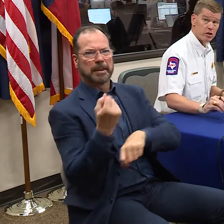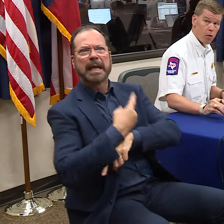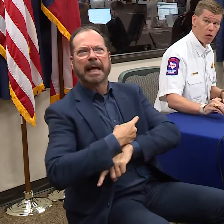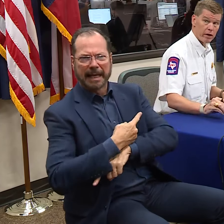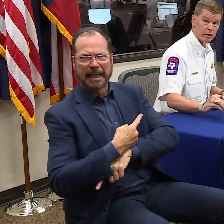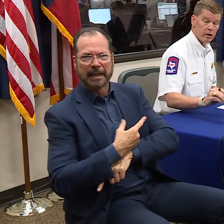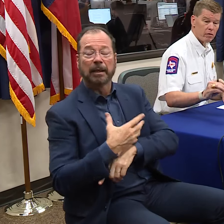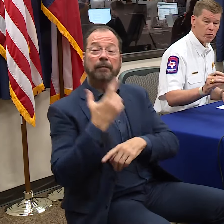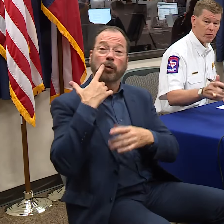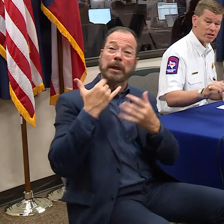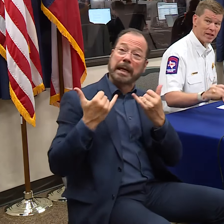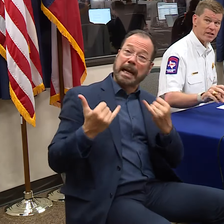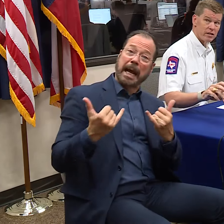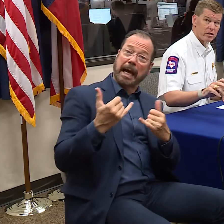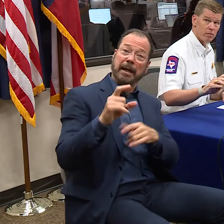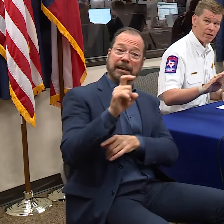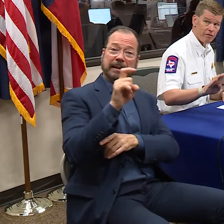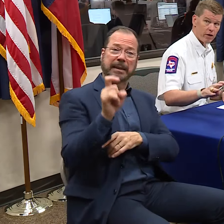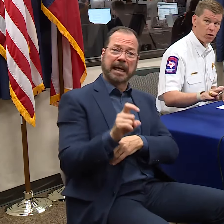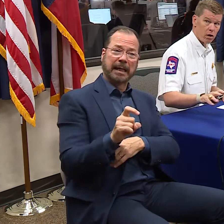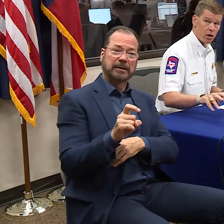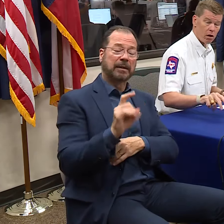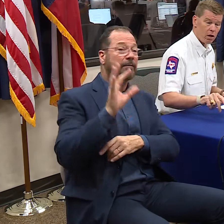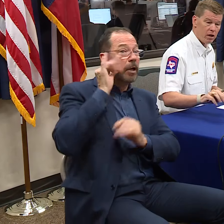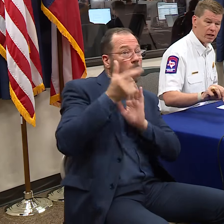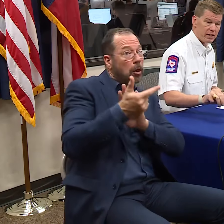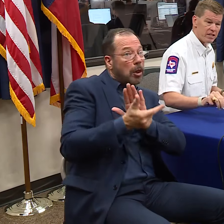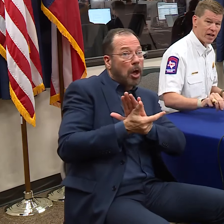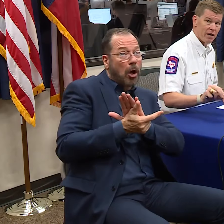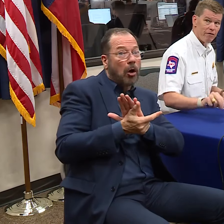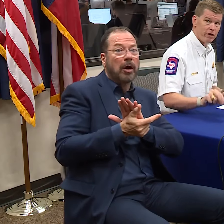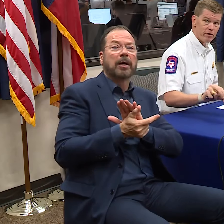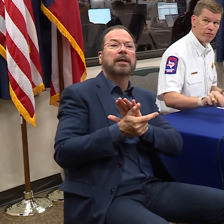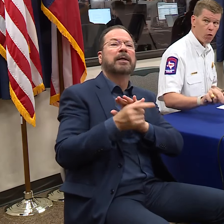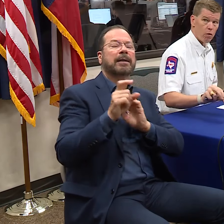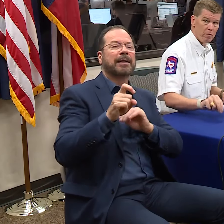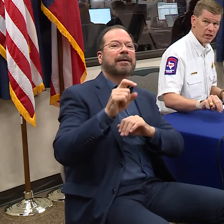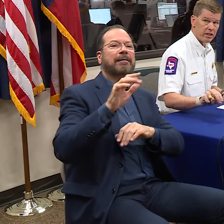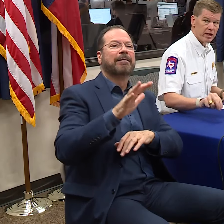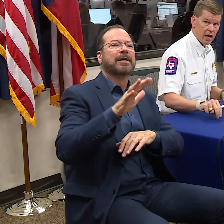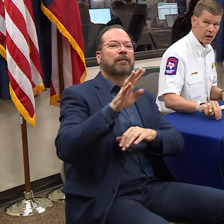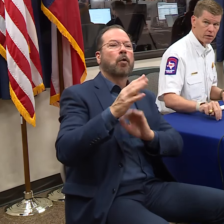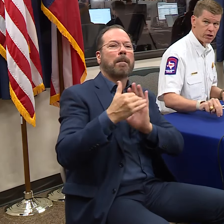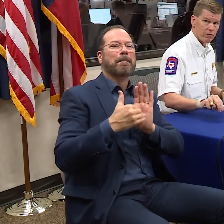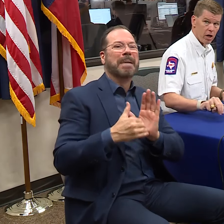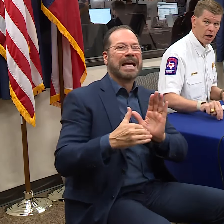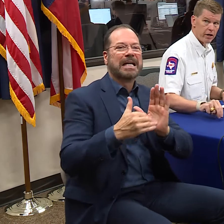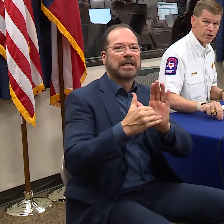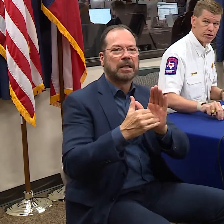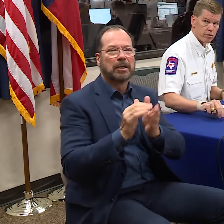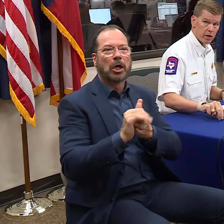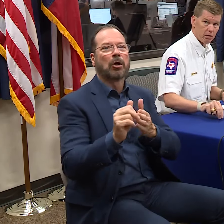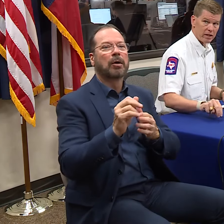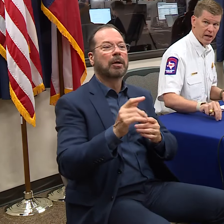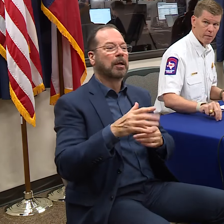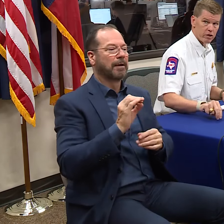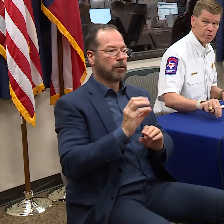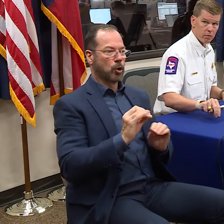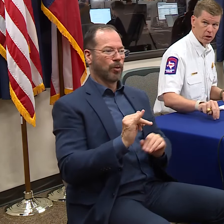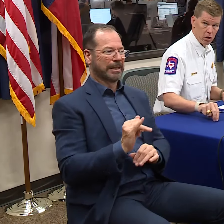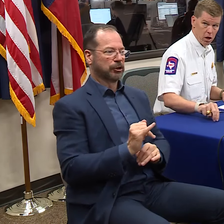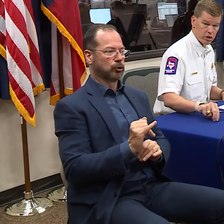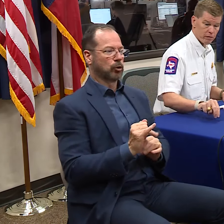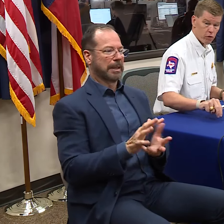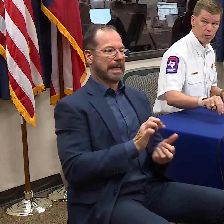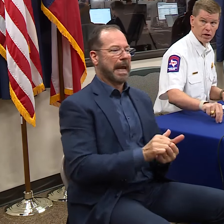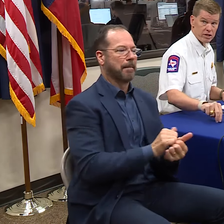At this point, remember, Texas, by federal law, needs to have $54 million of uninsured public damage